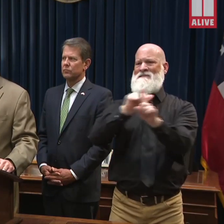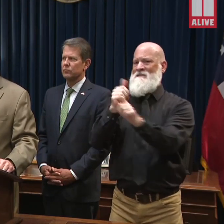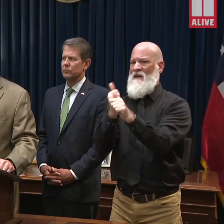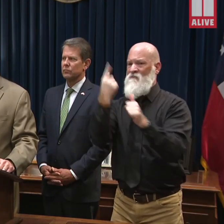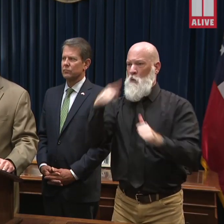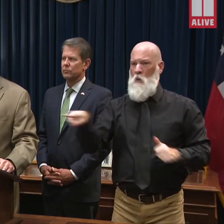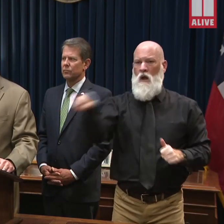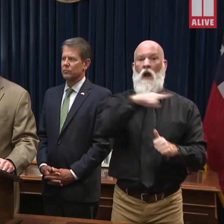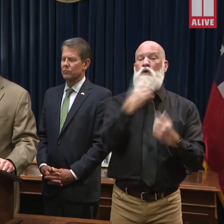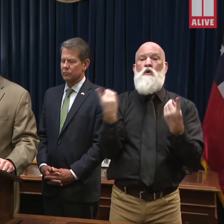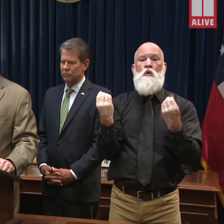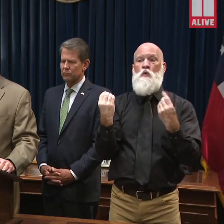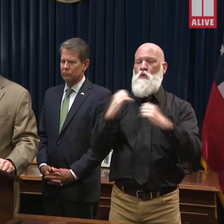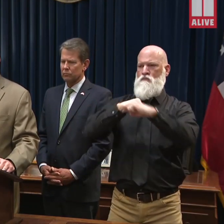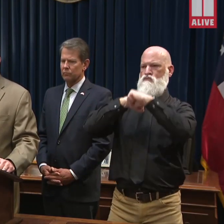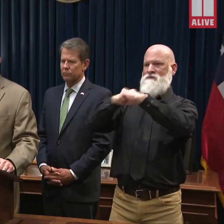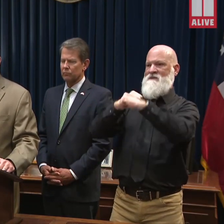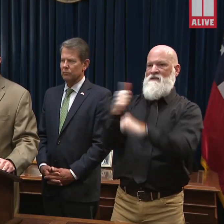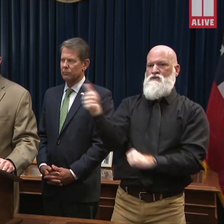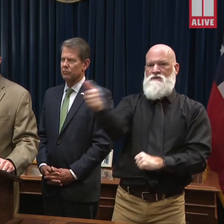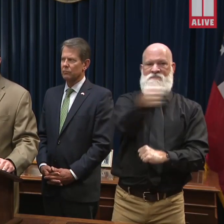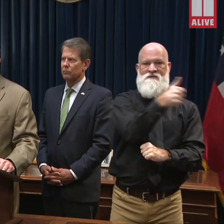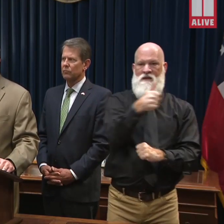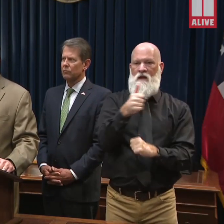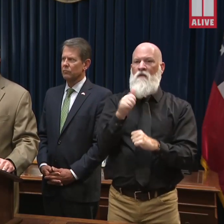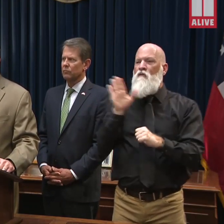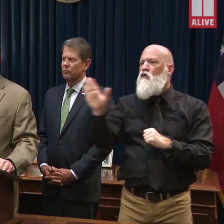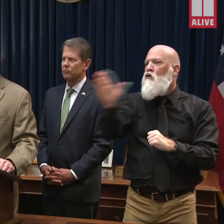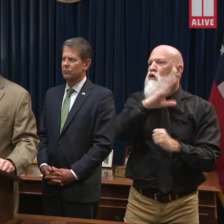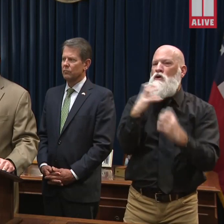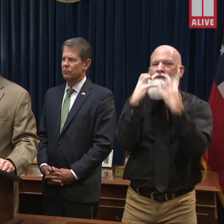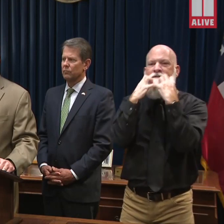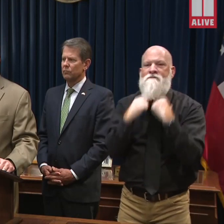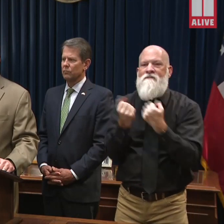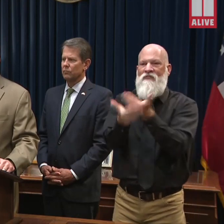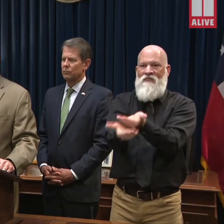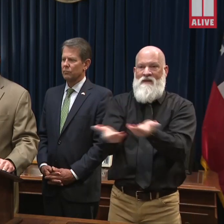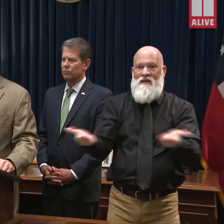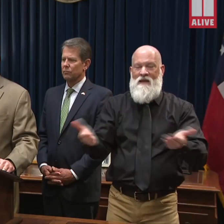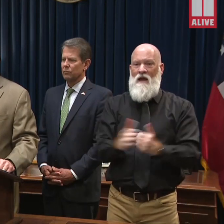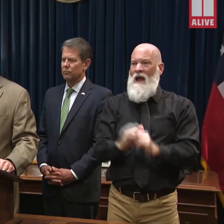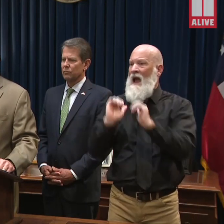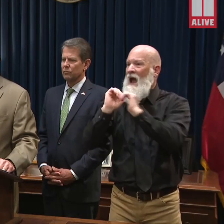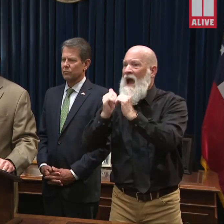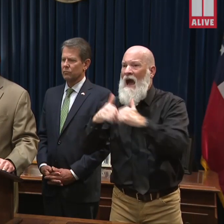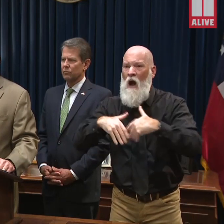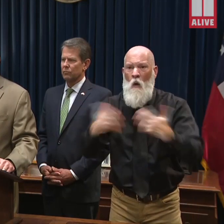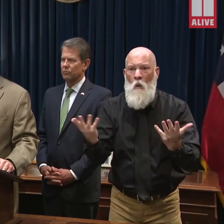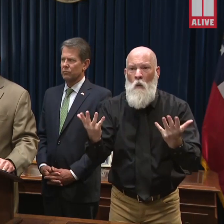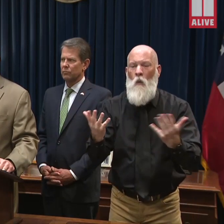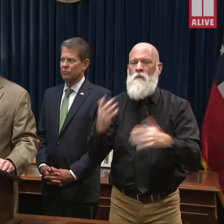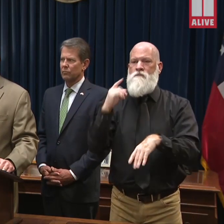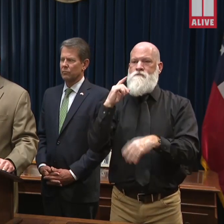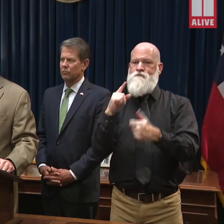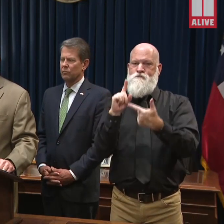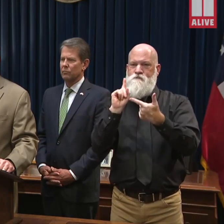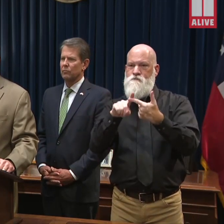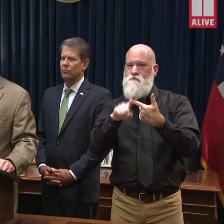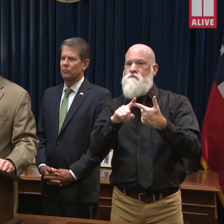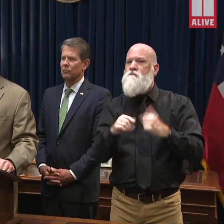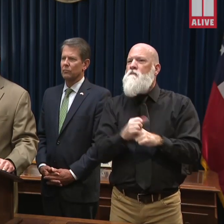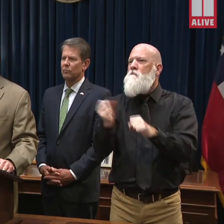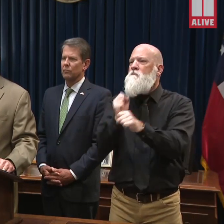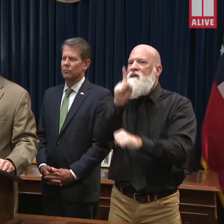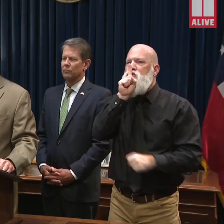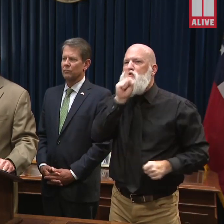also take care of their valuables. Clearly, by doing important things like copying all important documents, getting